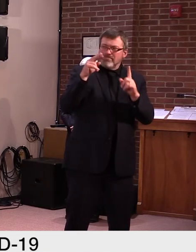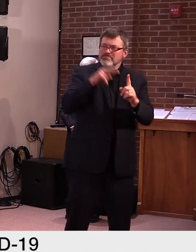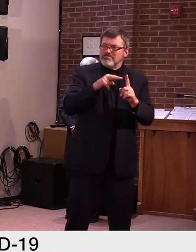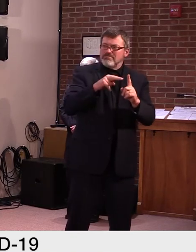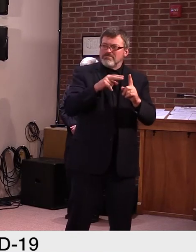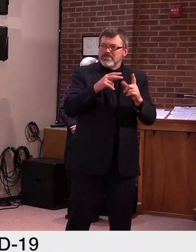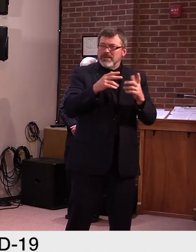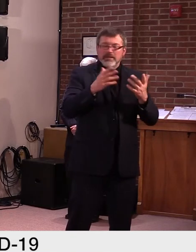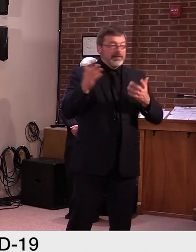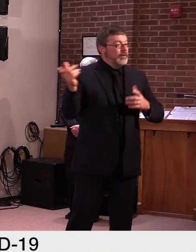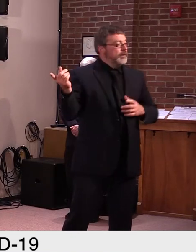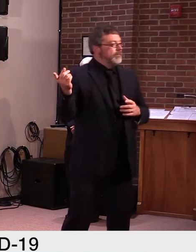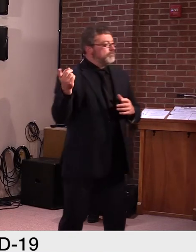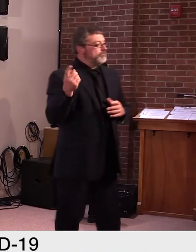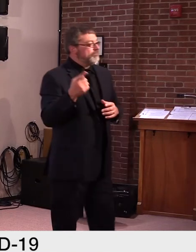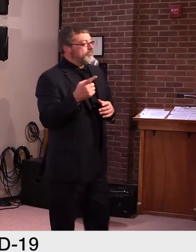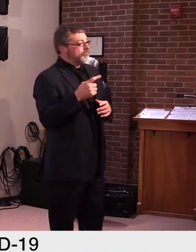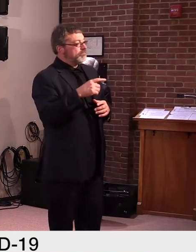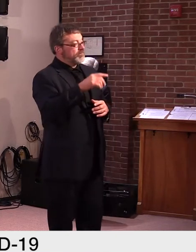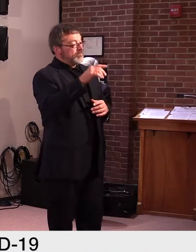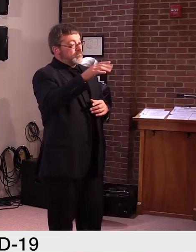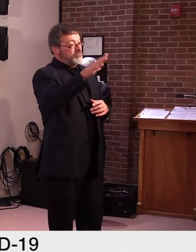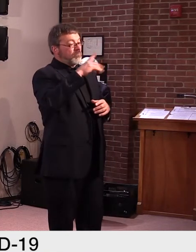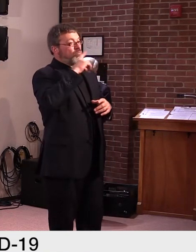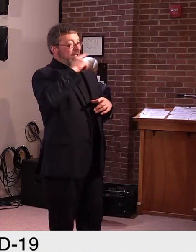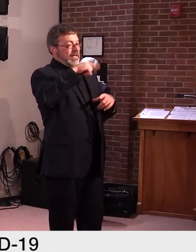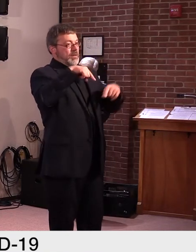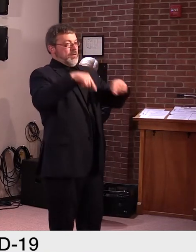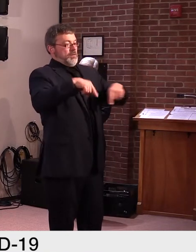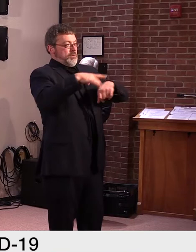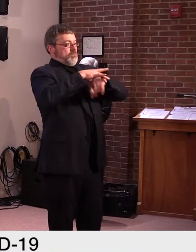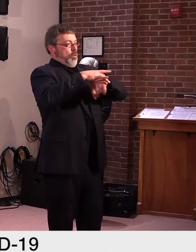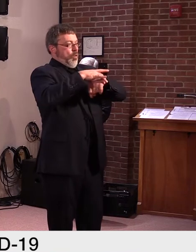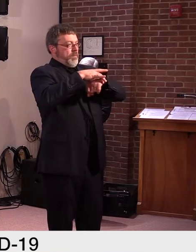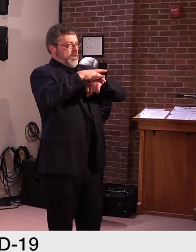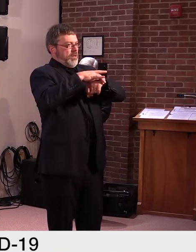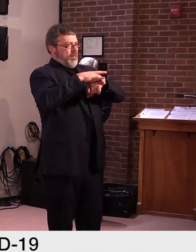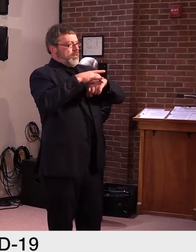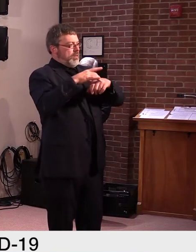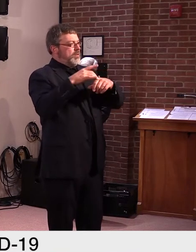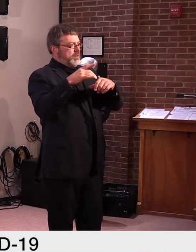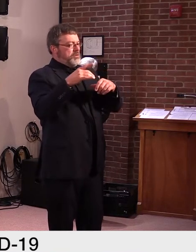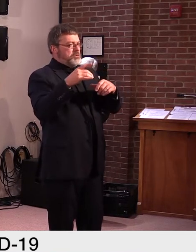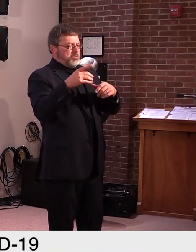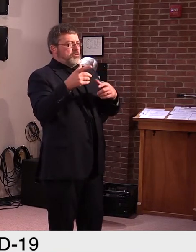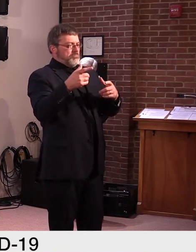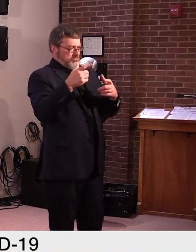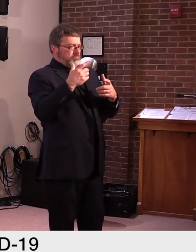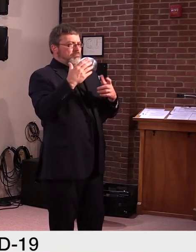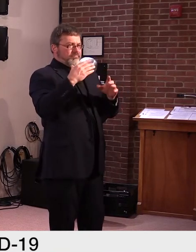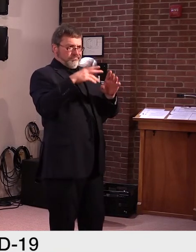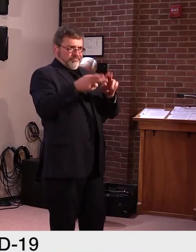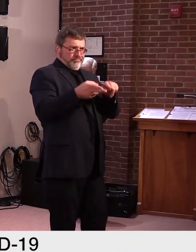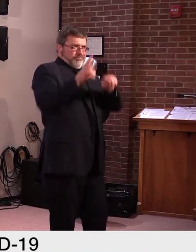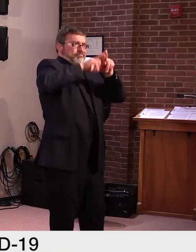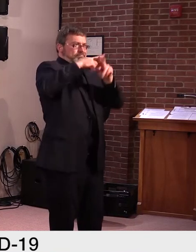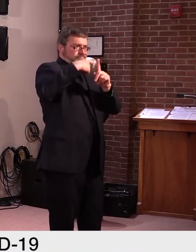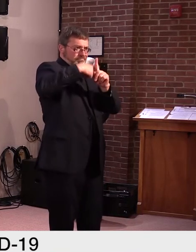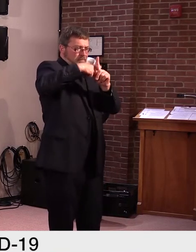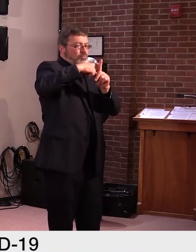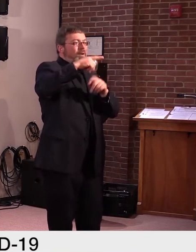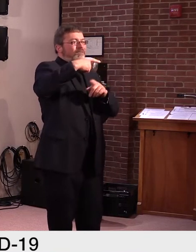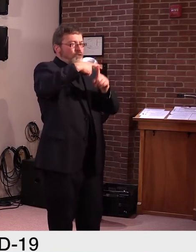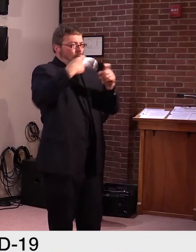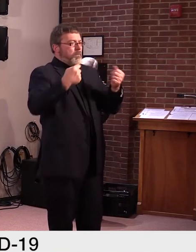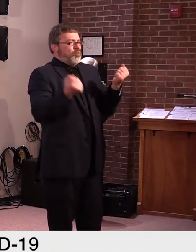emissions, uh, certainly attribute a large portion of what we're seeing today. So the sooner that we can reduce our carbon emissions, the better off